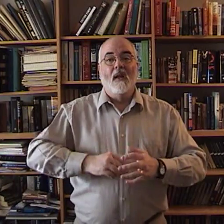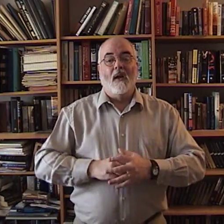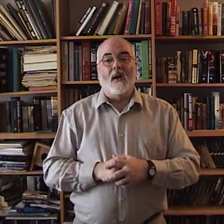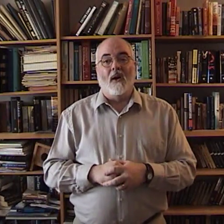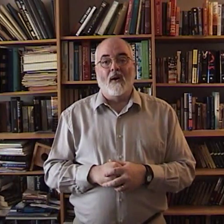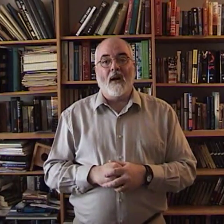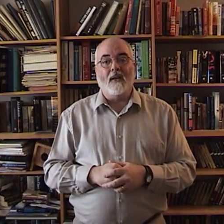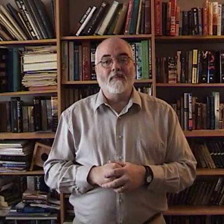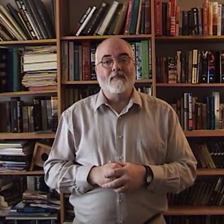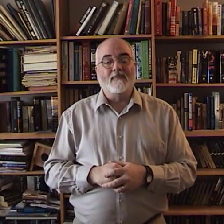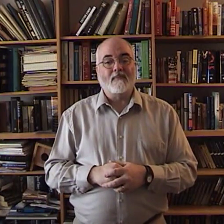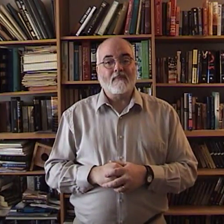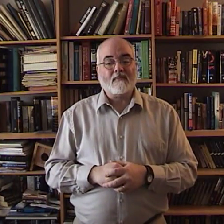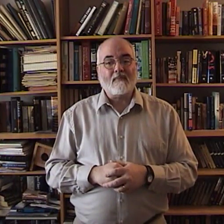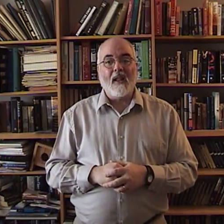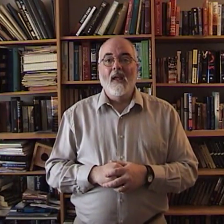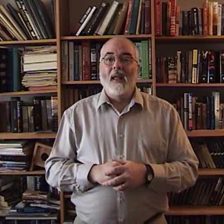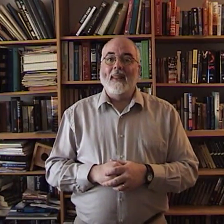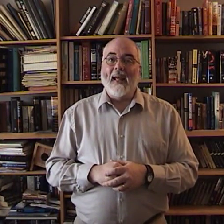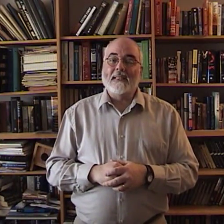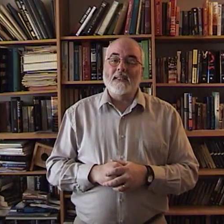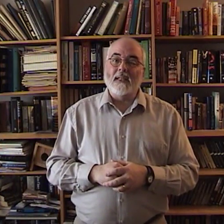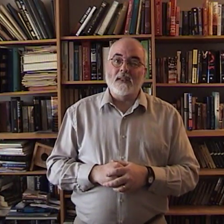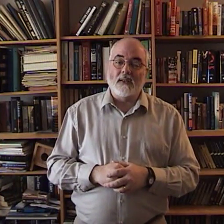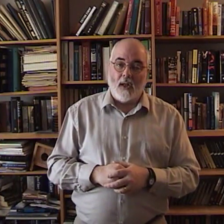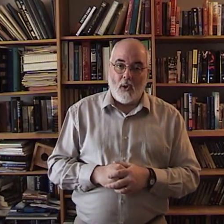All right. That's it slow.